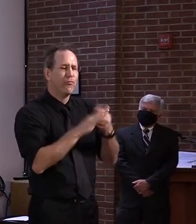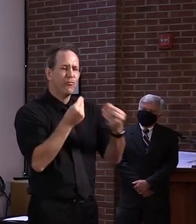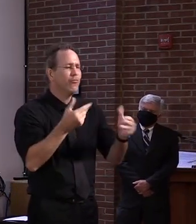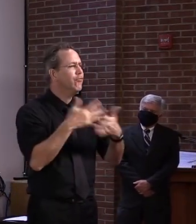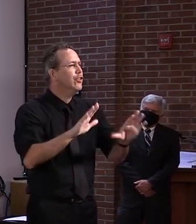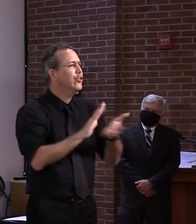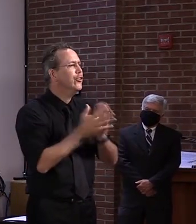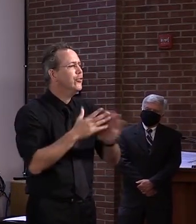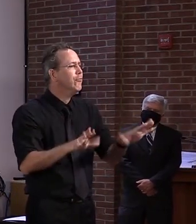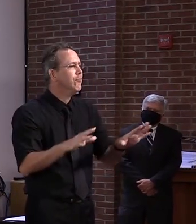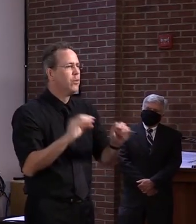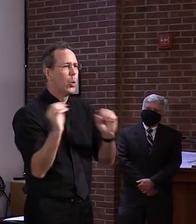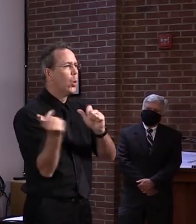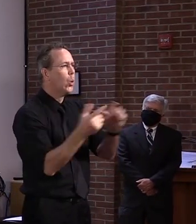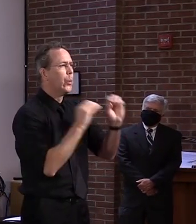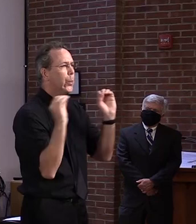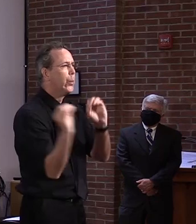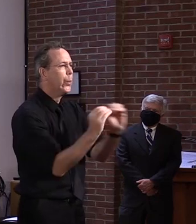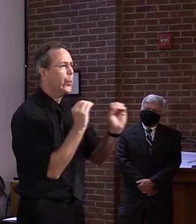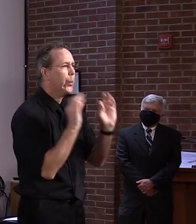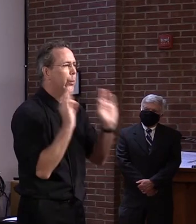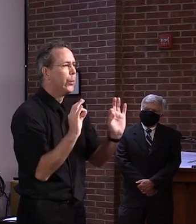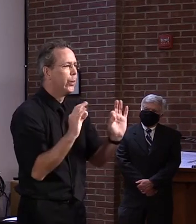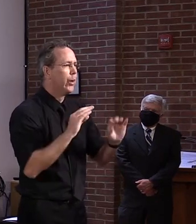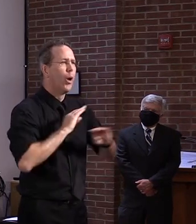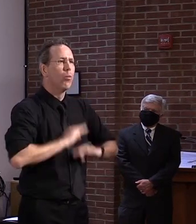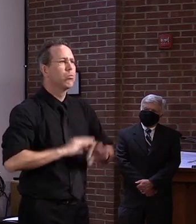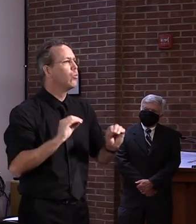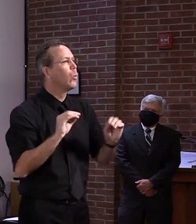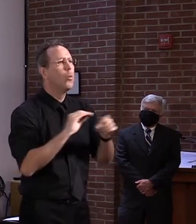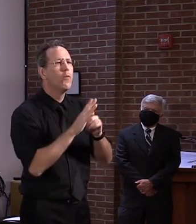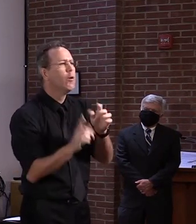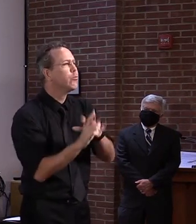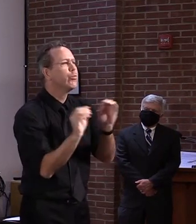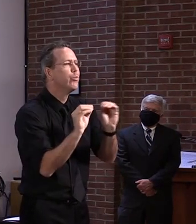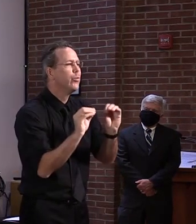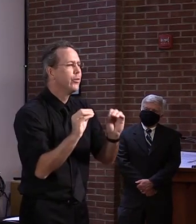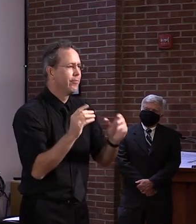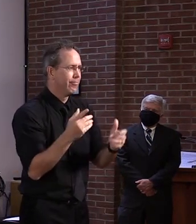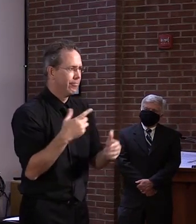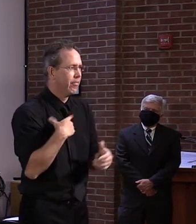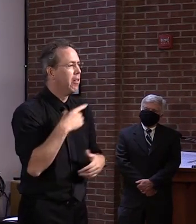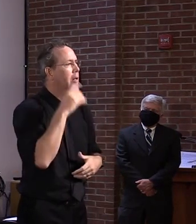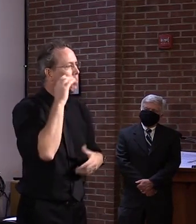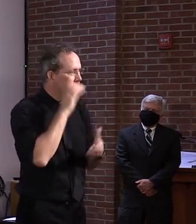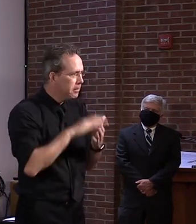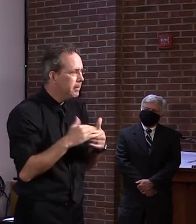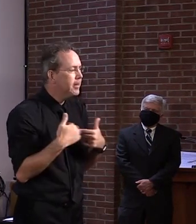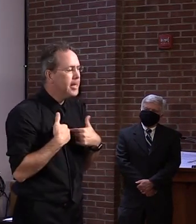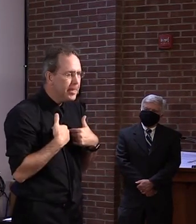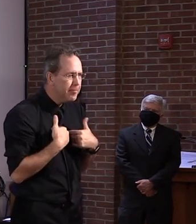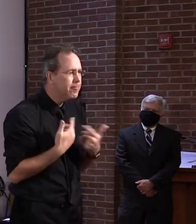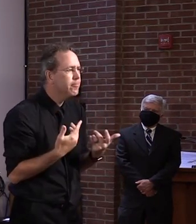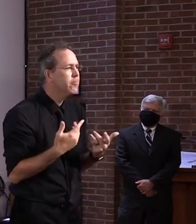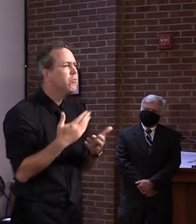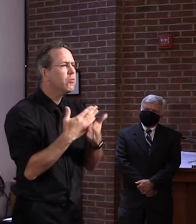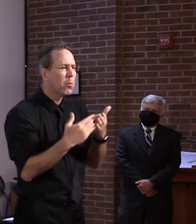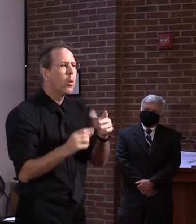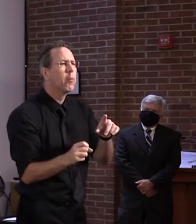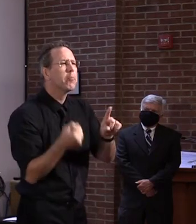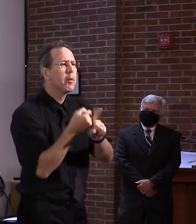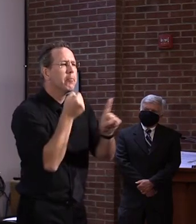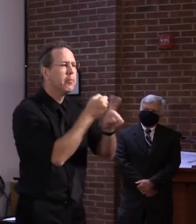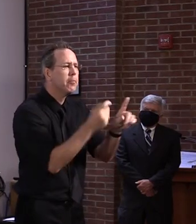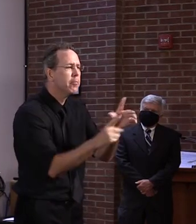Um, I think they're attributing some of, of their spike in cases to be travel related. Um, because again,